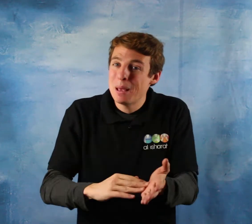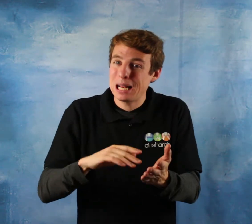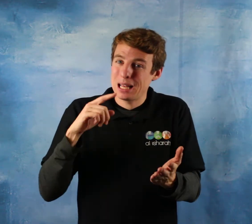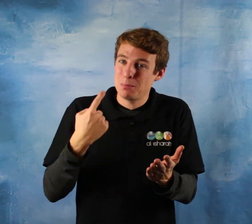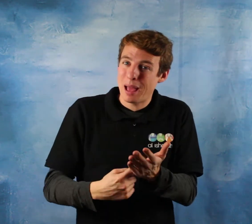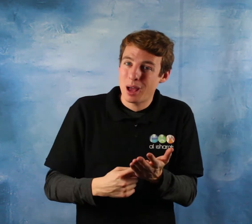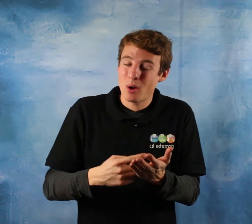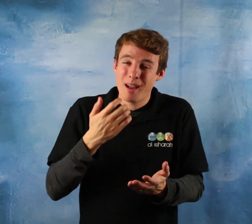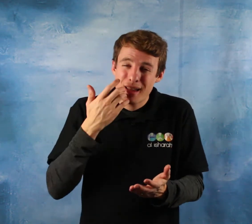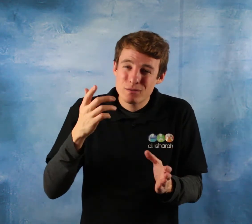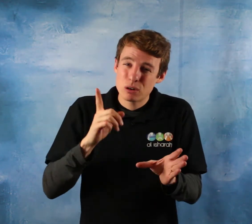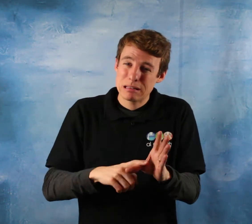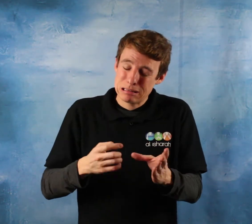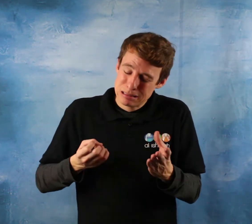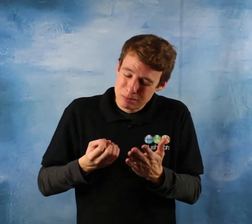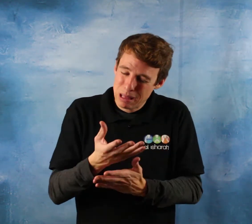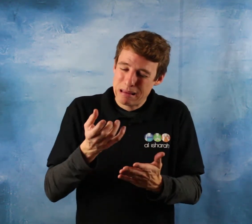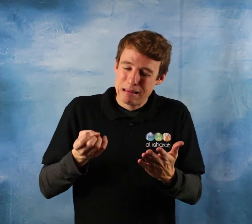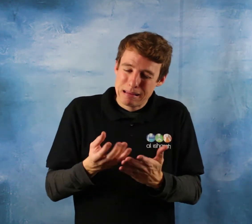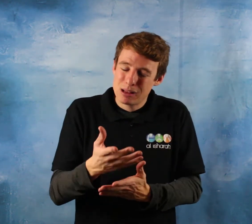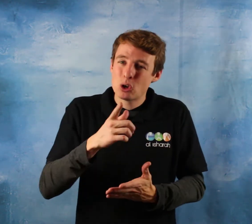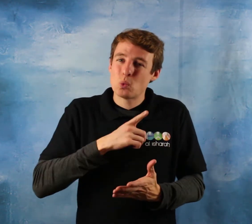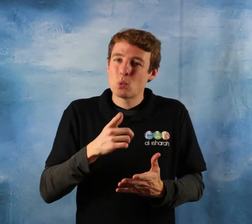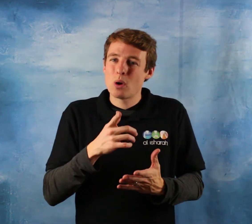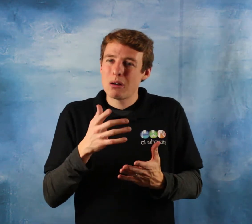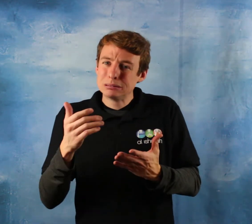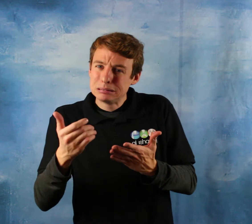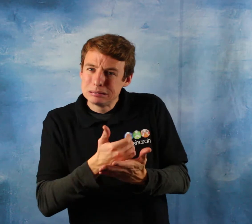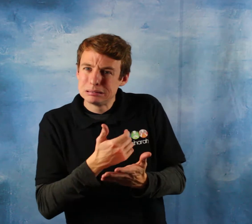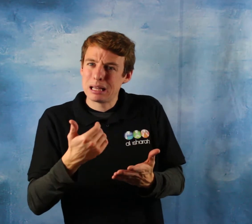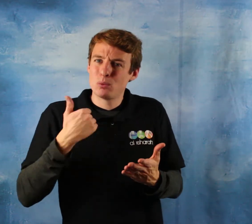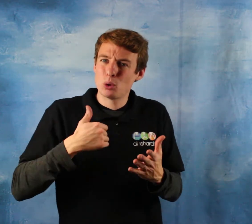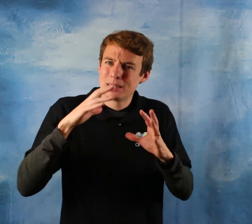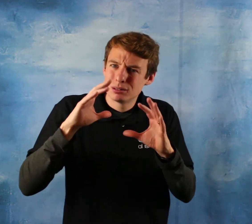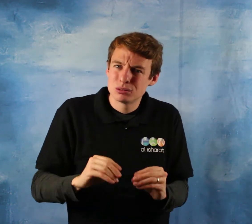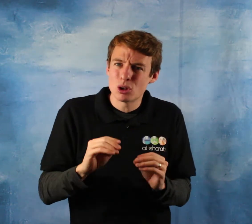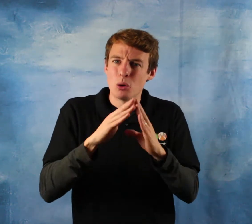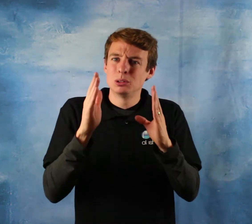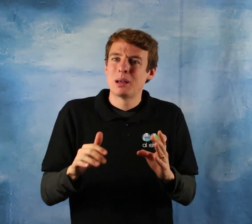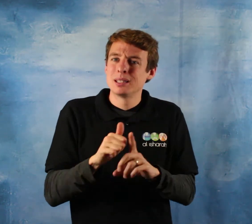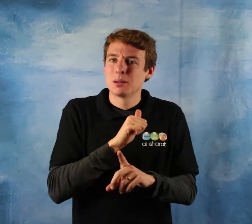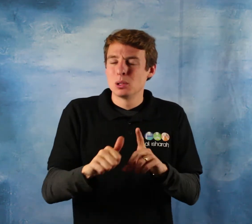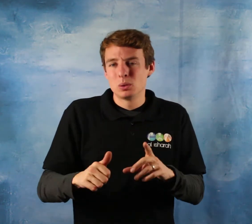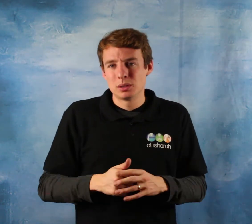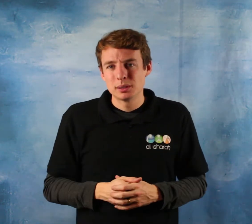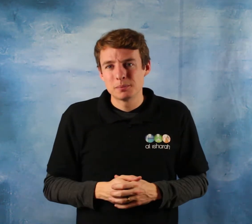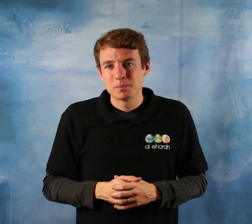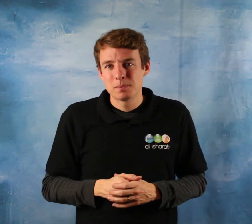and the human cost no sum of money can fix damage that is done to someone's psyche or